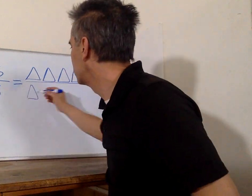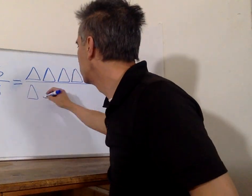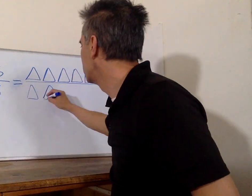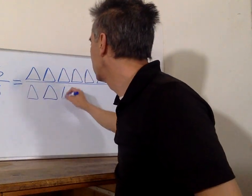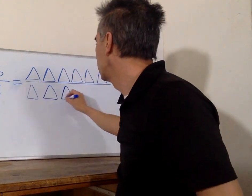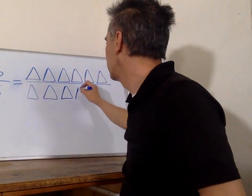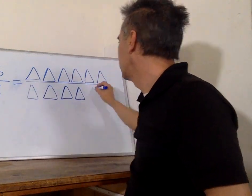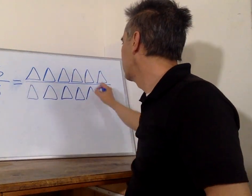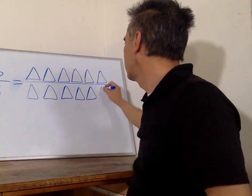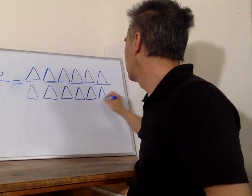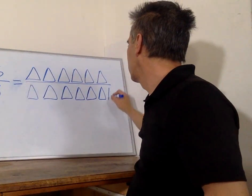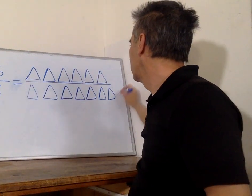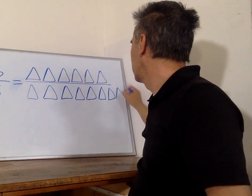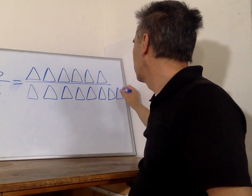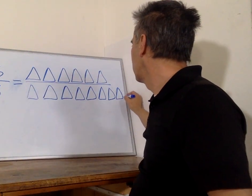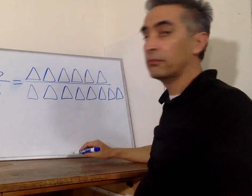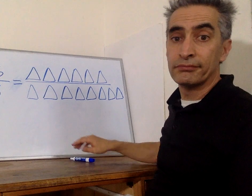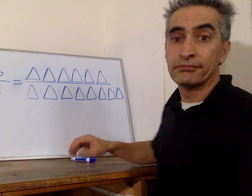eighths.